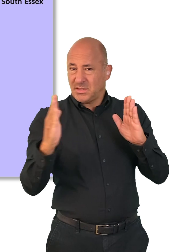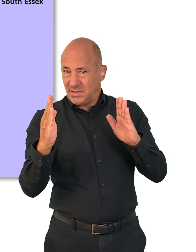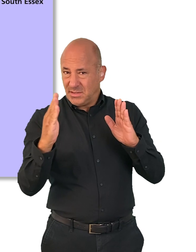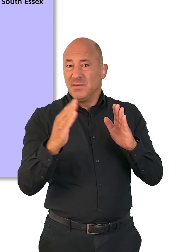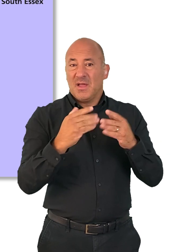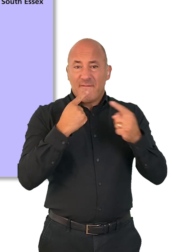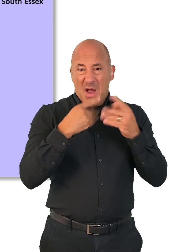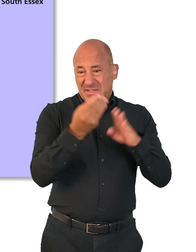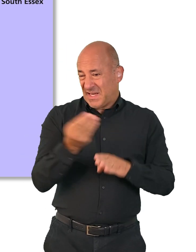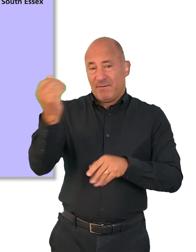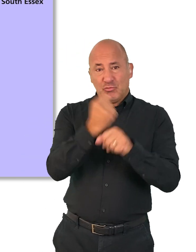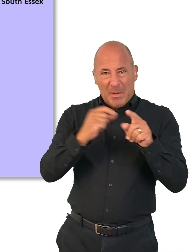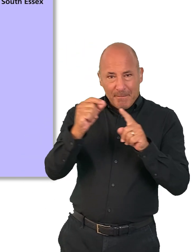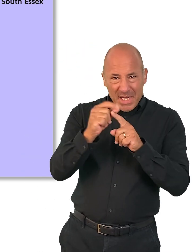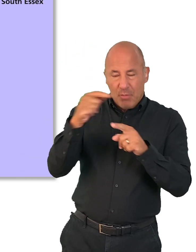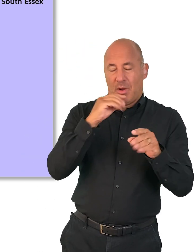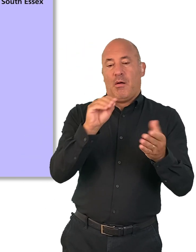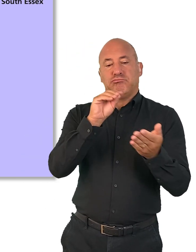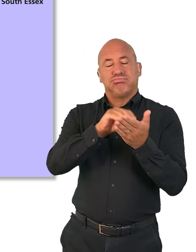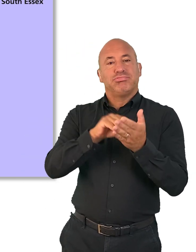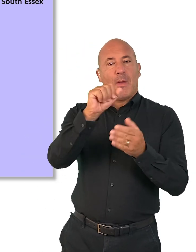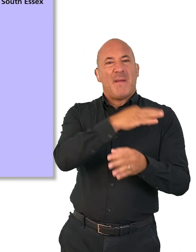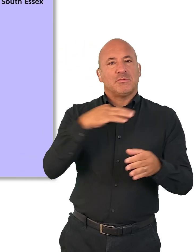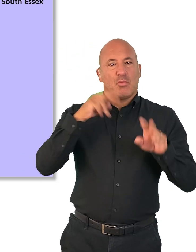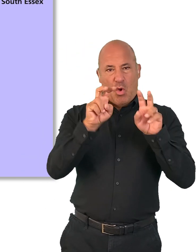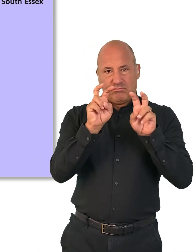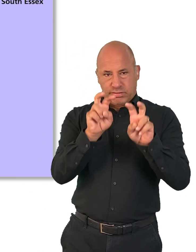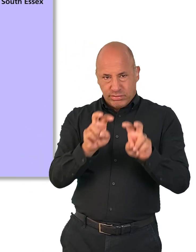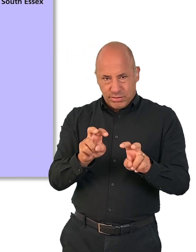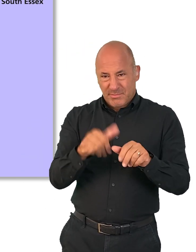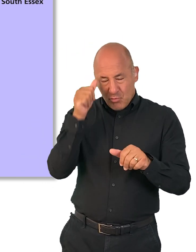and these will be entered onto your medical records to help your GP keep track of your health.